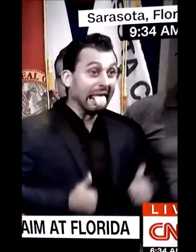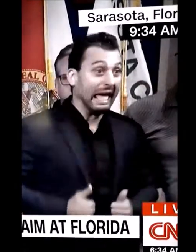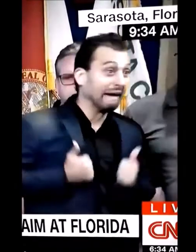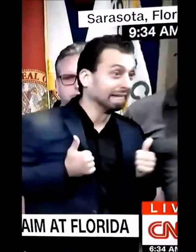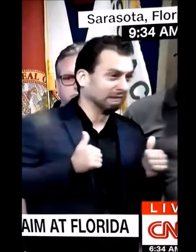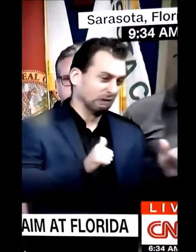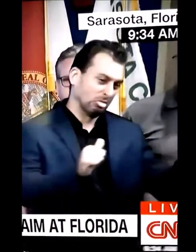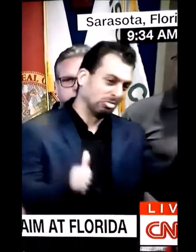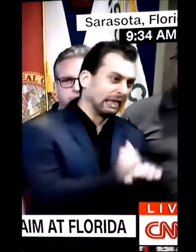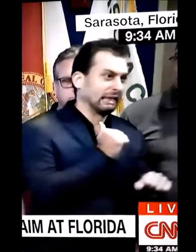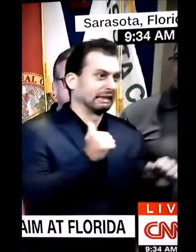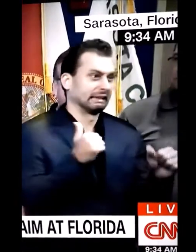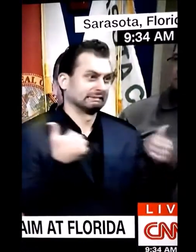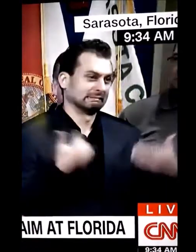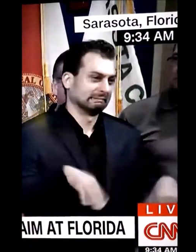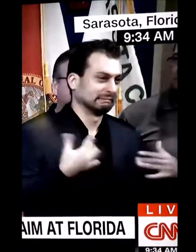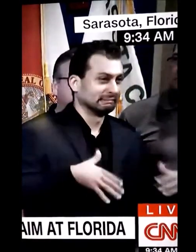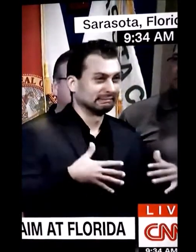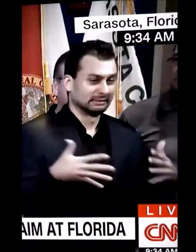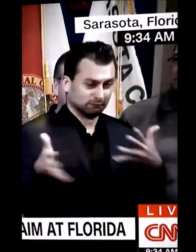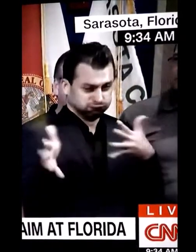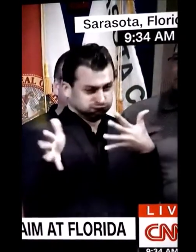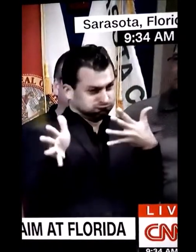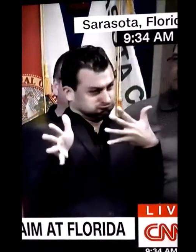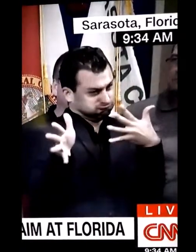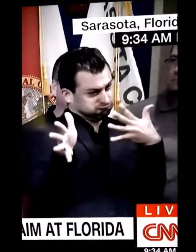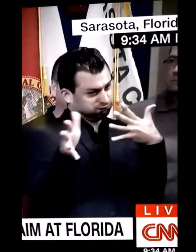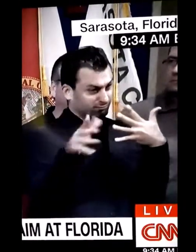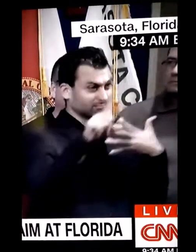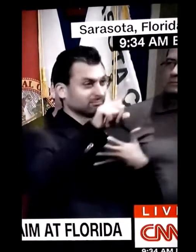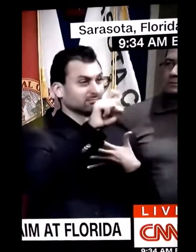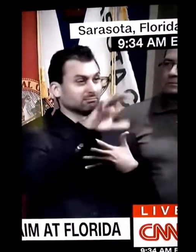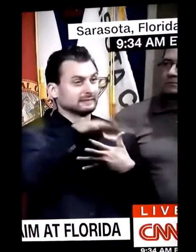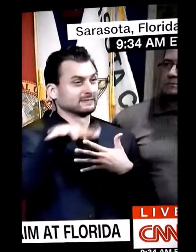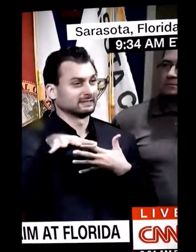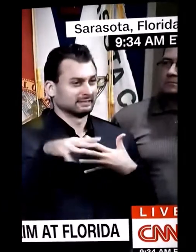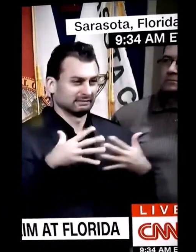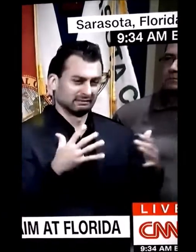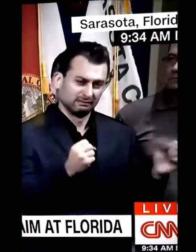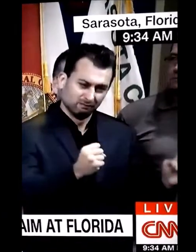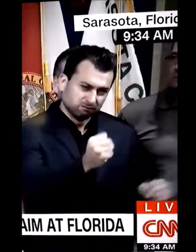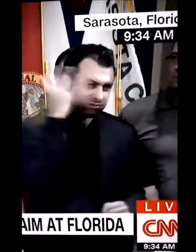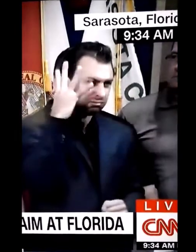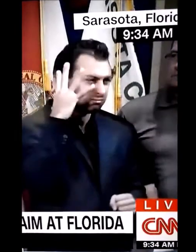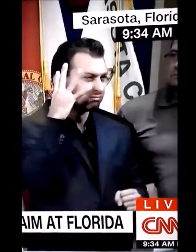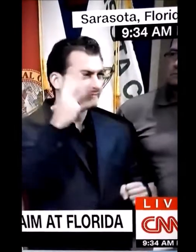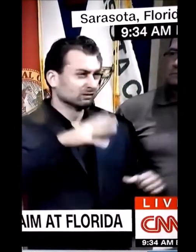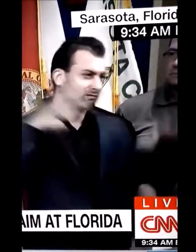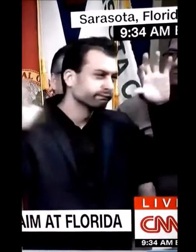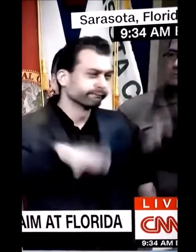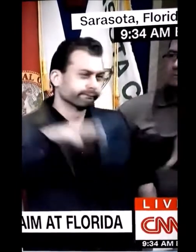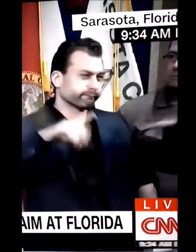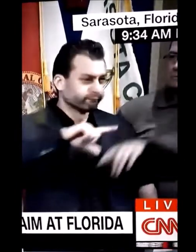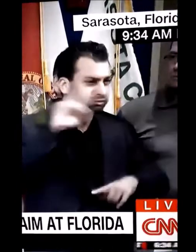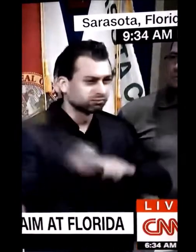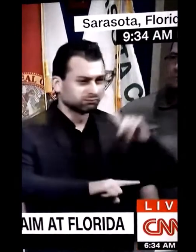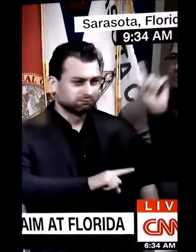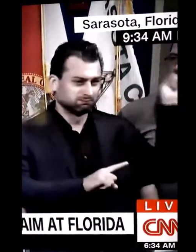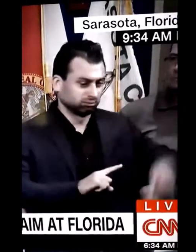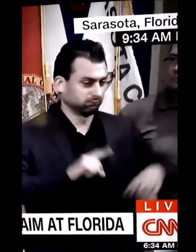BLEH! Nyea! Nyeaa! PBRRRRRRRRRR! Ah, oh, ah, oh! BOO! BOO!